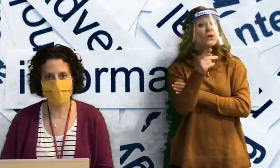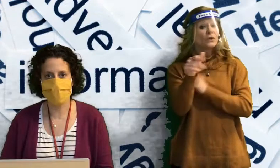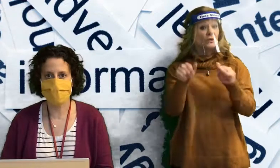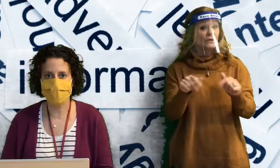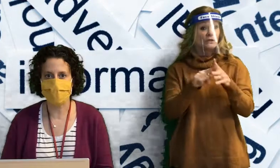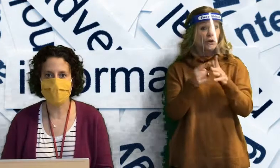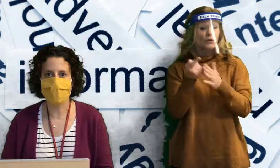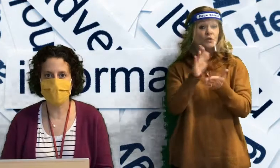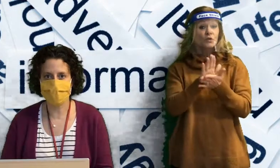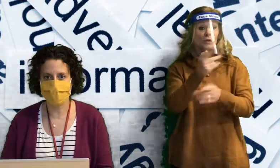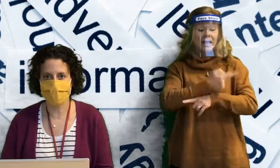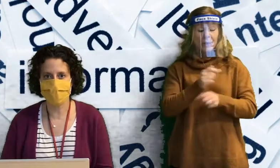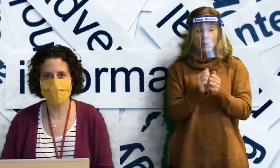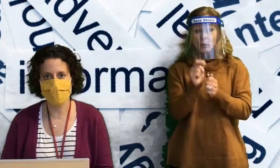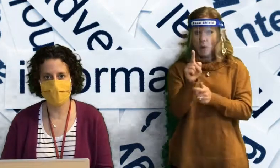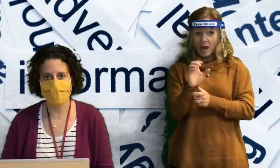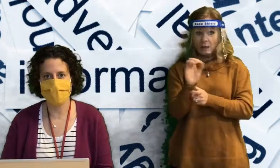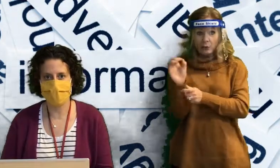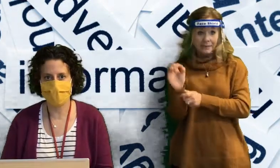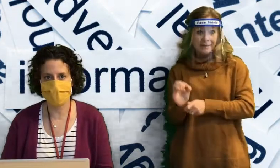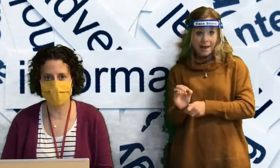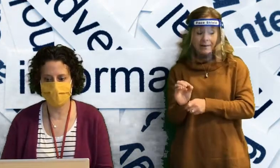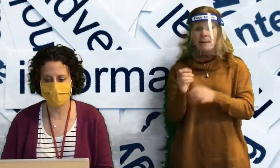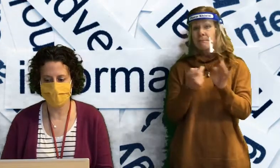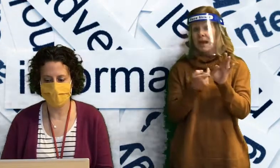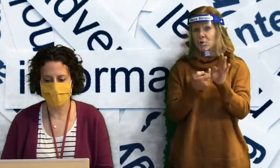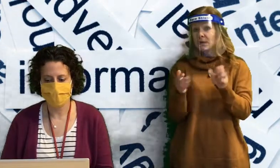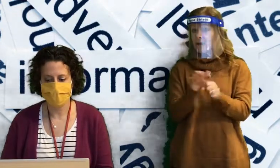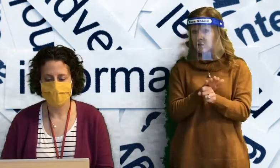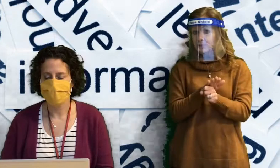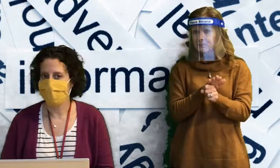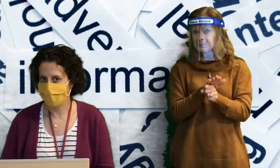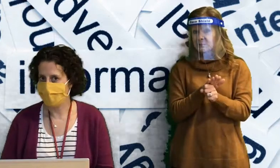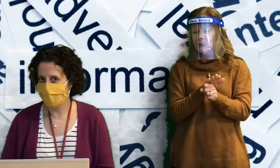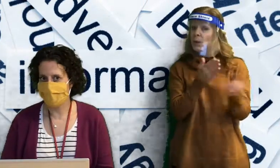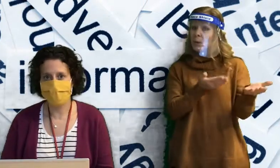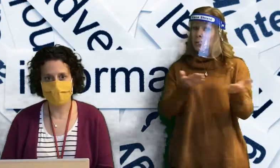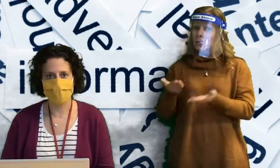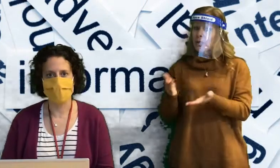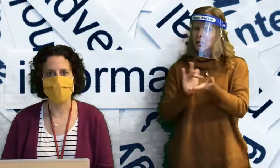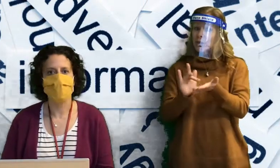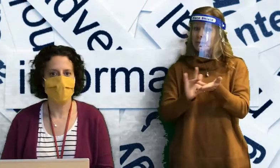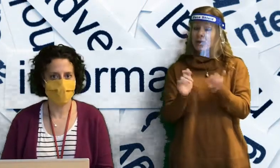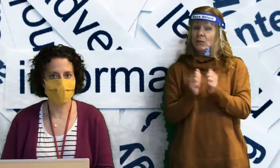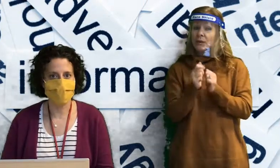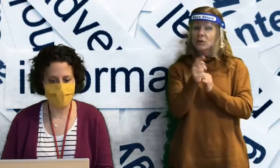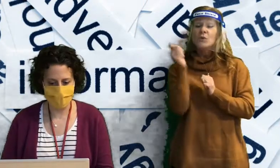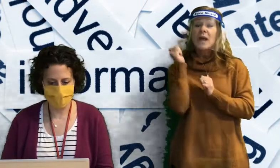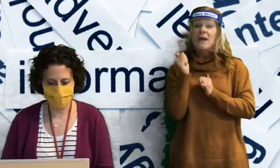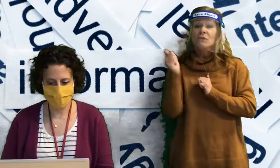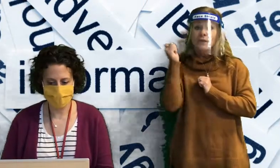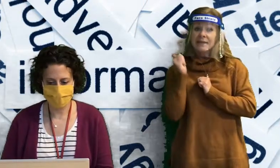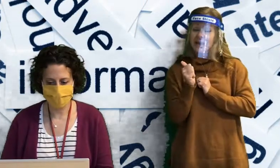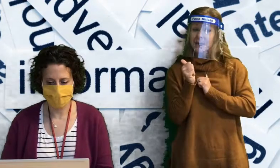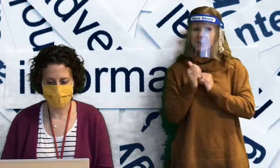start the school day with a 100% battery level. Bring your iPad with you every day.